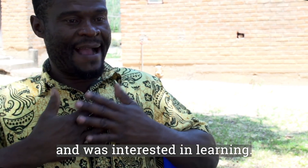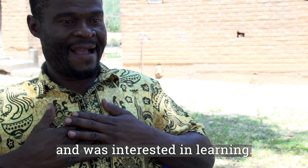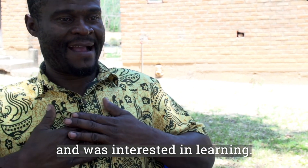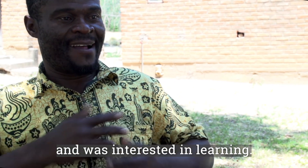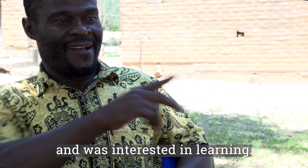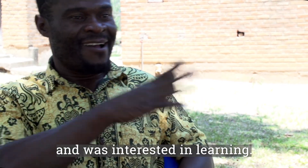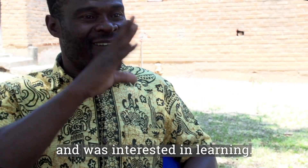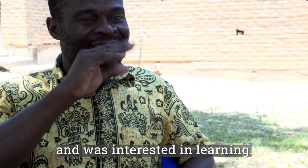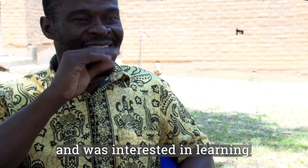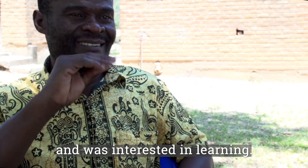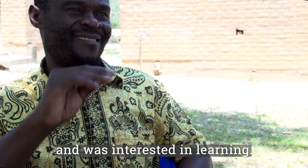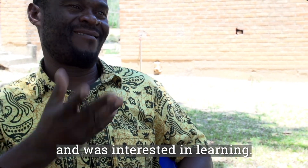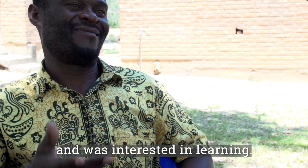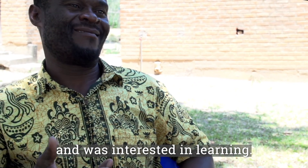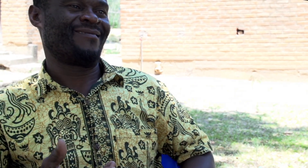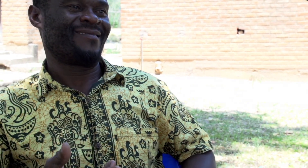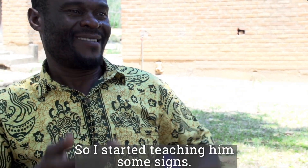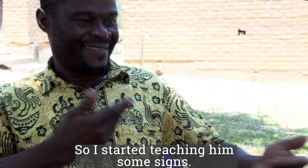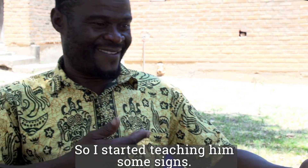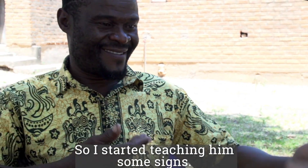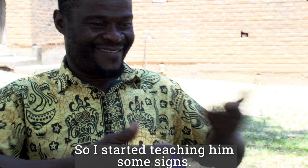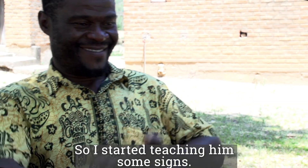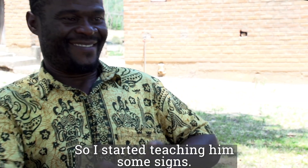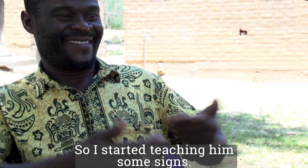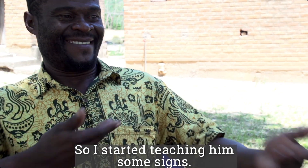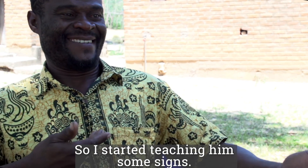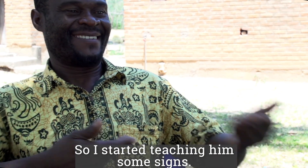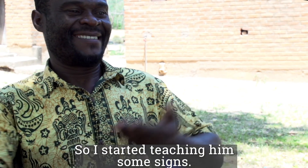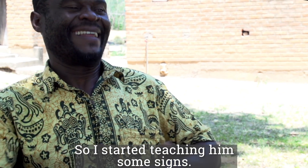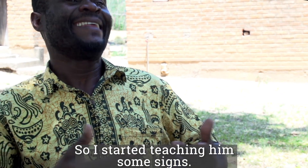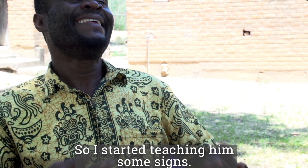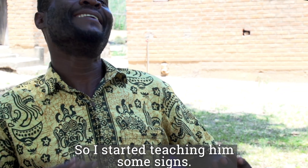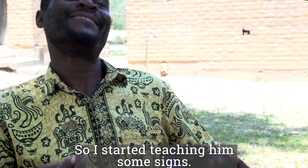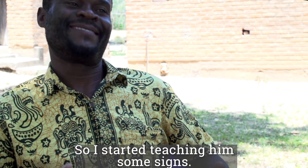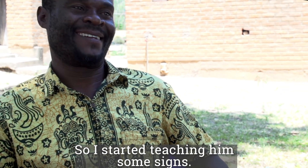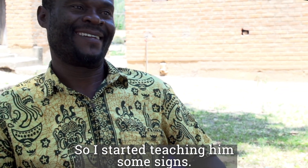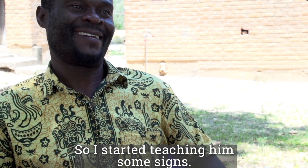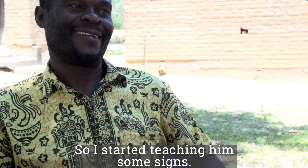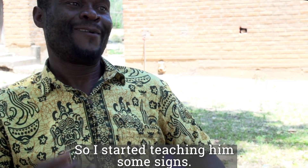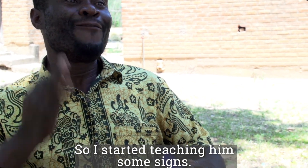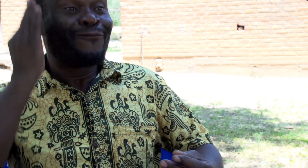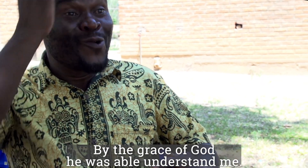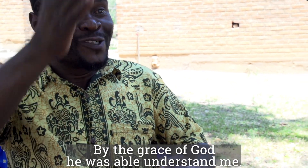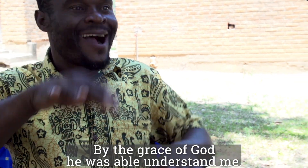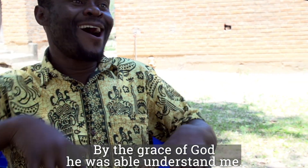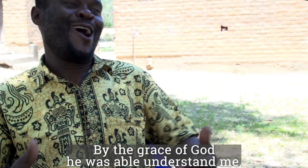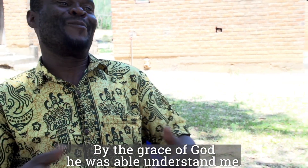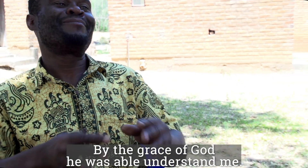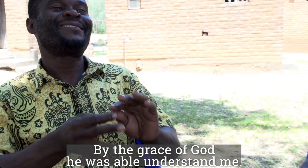had some desires and interest So I have to teach him here and there and by the grace of God he could understand